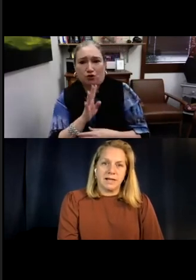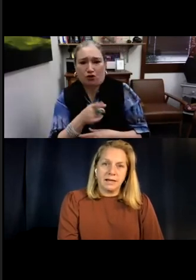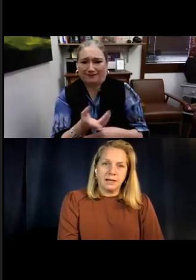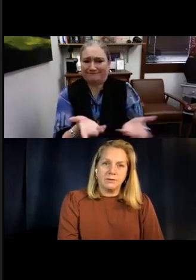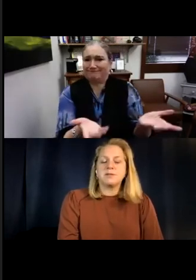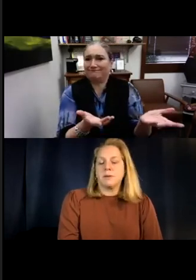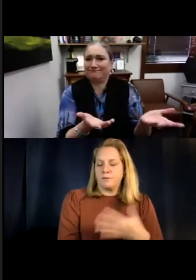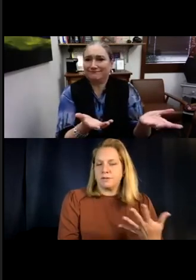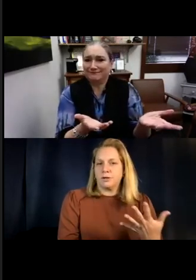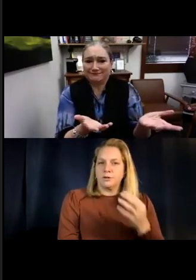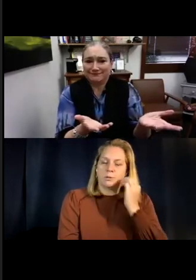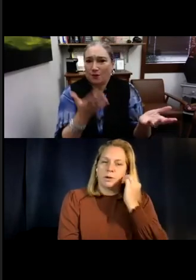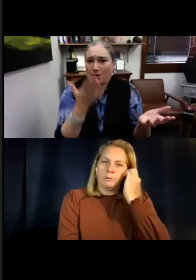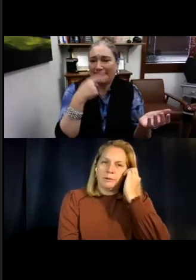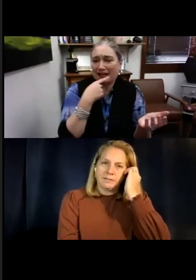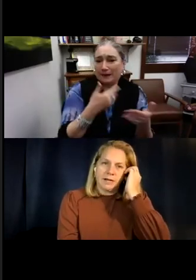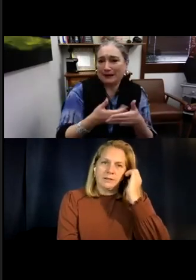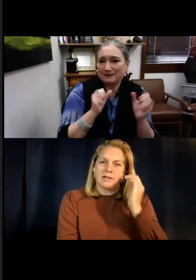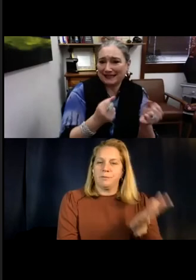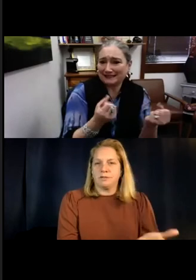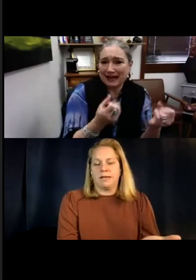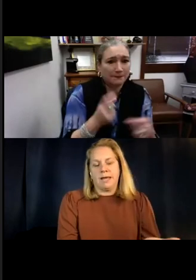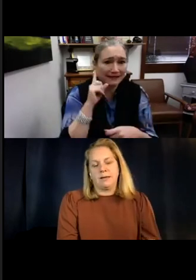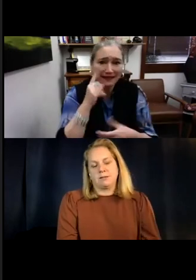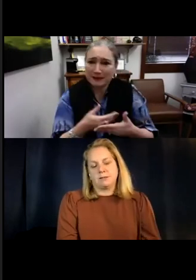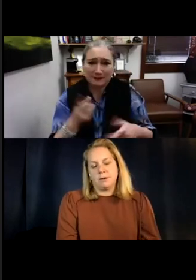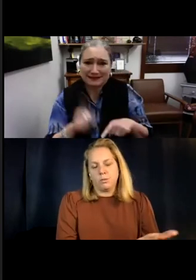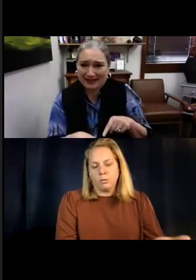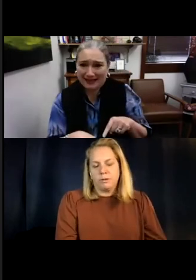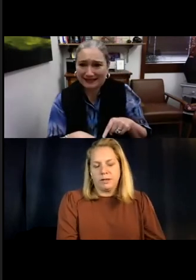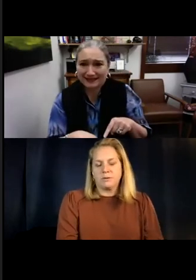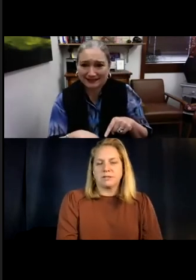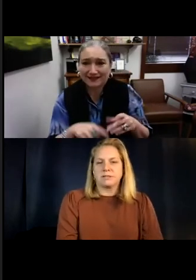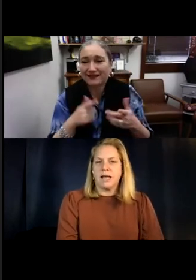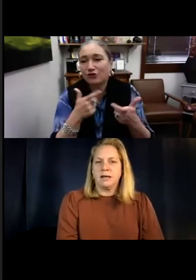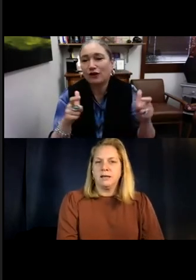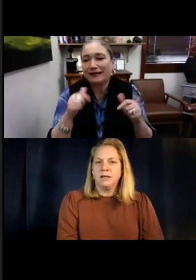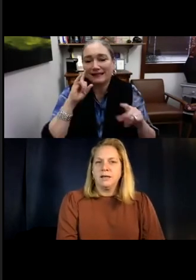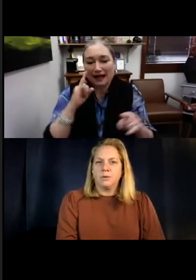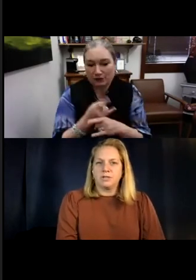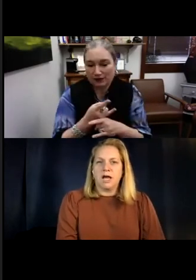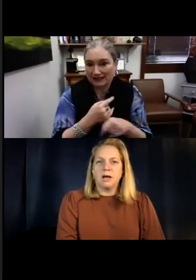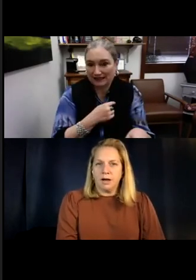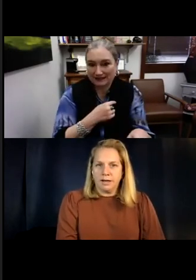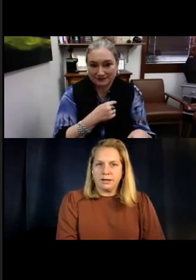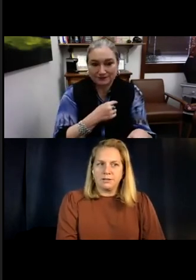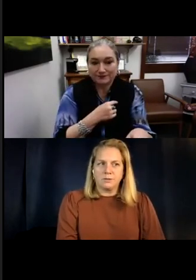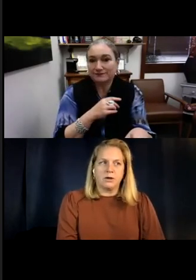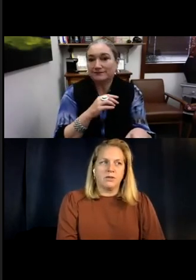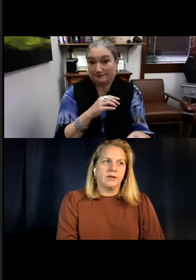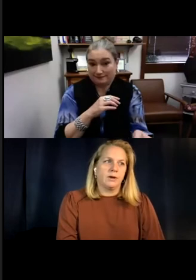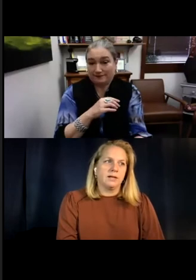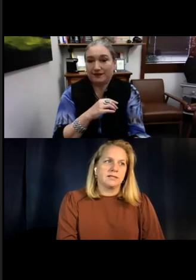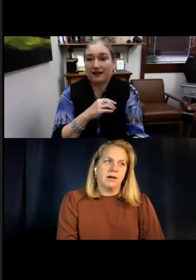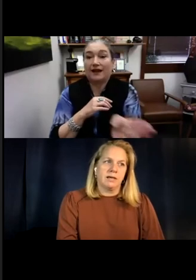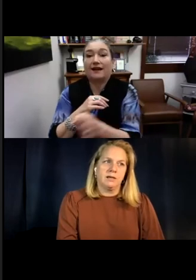signing. You've seen, maybe you've seen the cartoon where hearing baby signing and the deaf person can't, won't be allowed to sign, which is ironic. So